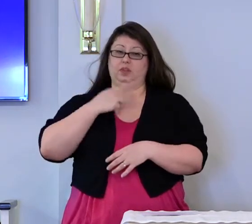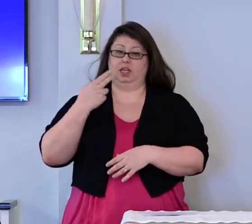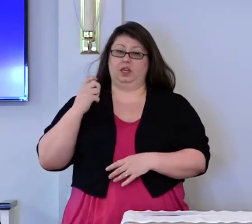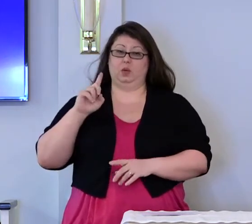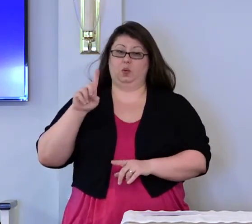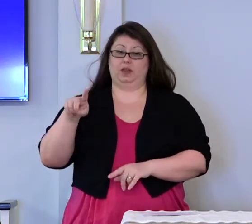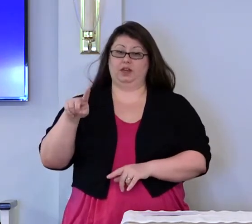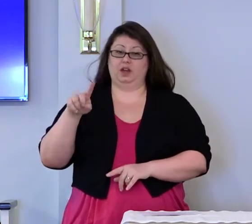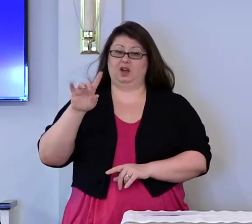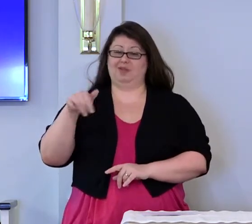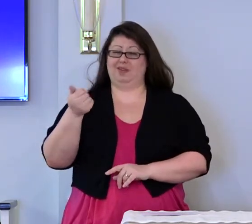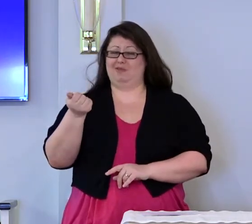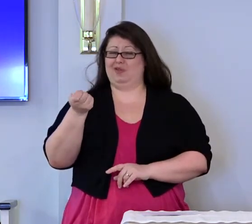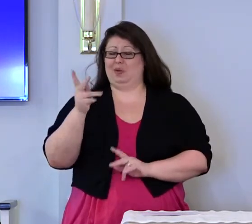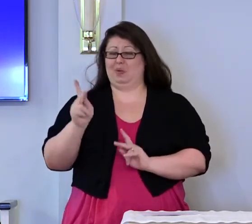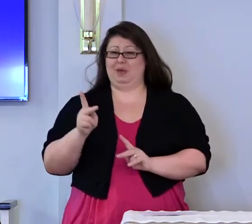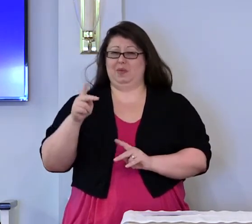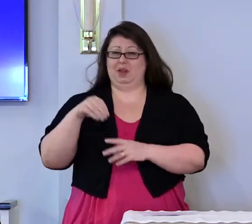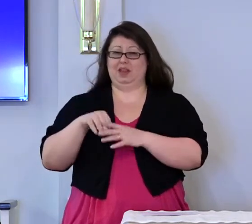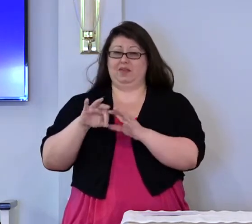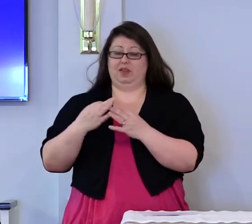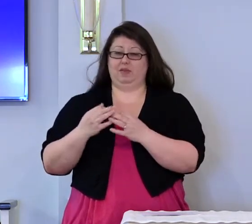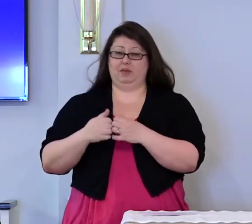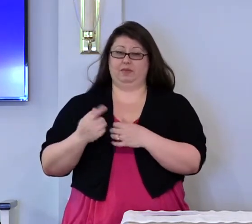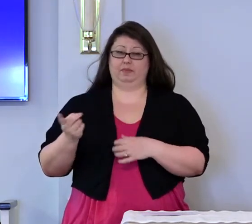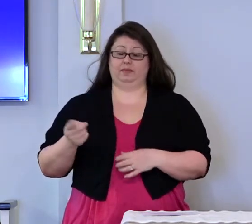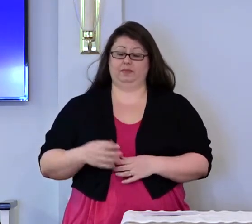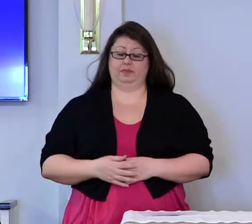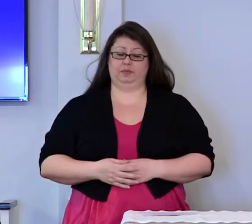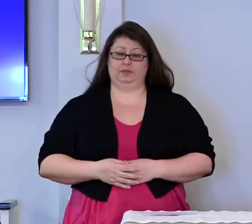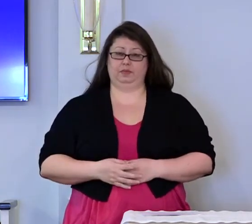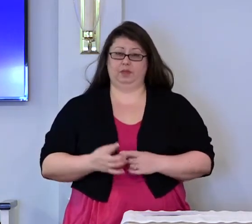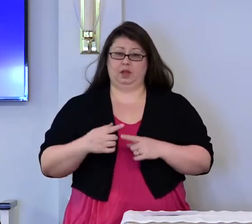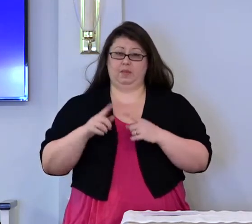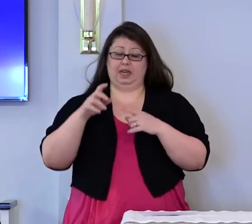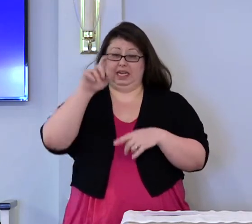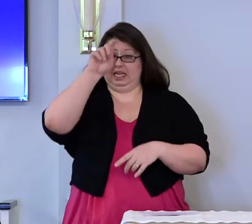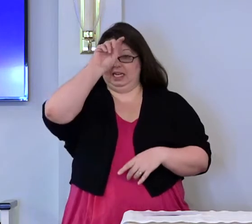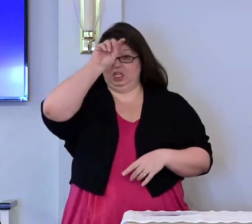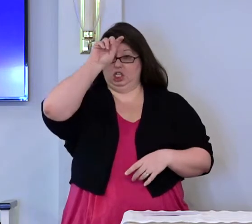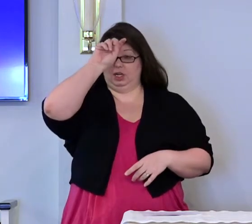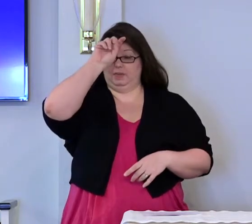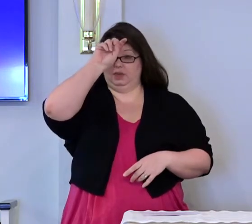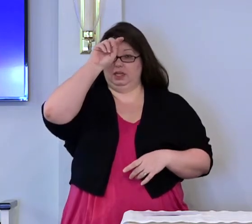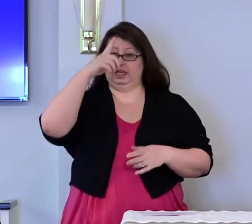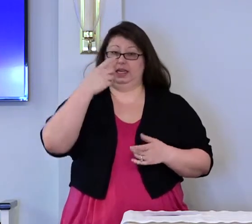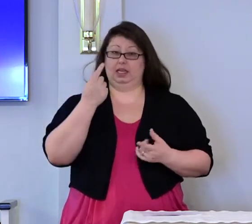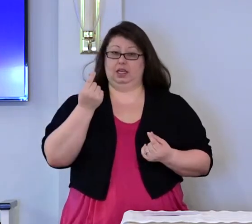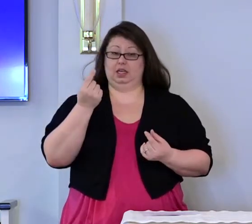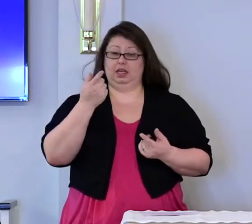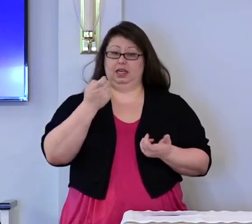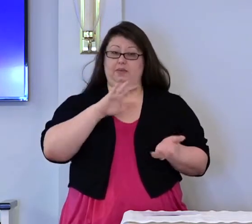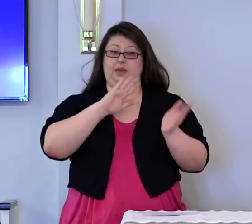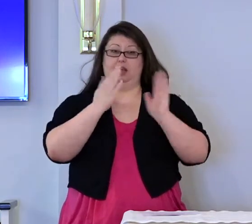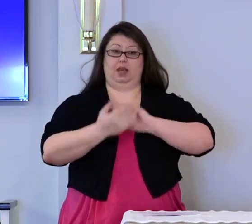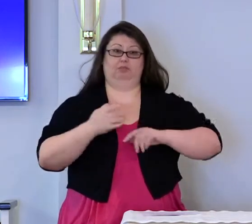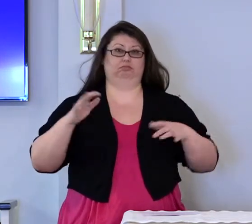only a few people in his family. But in Egypt he became a great nation.